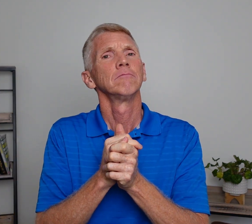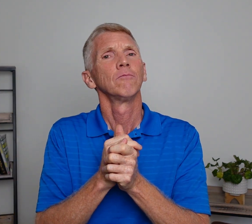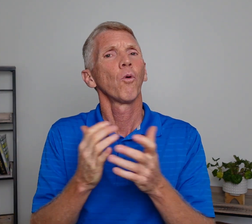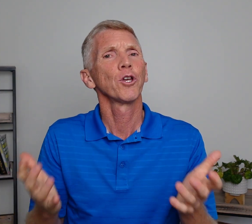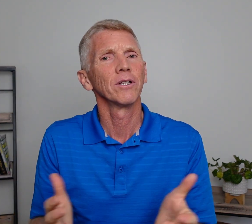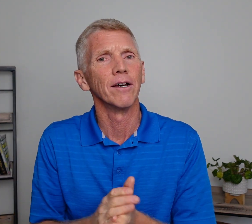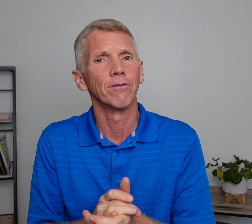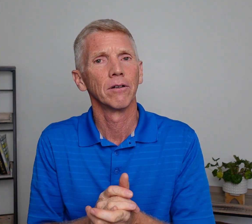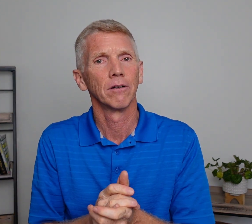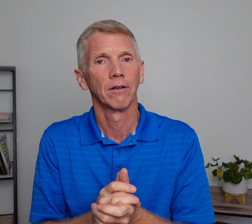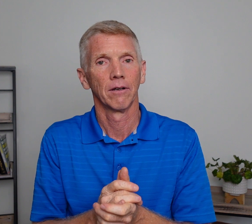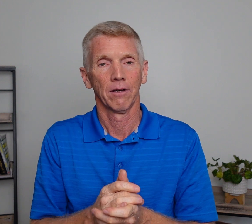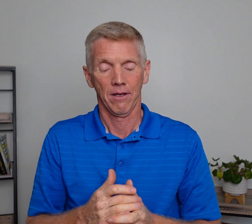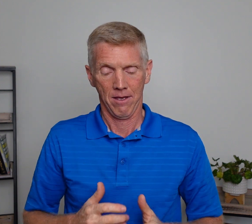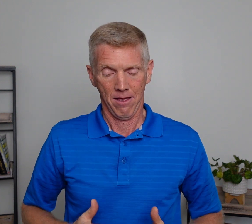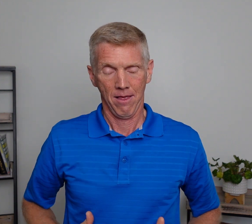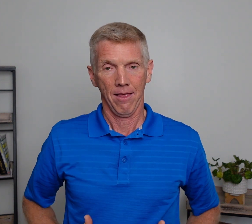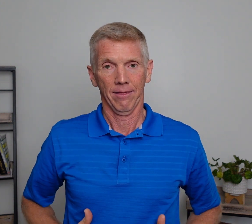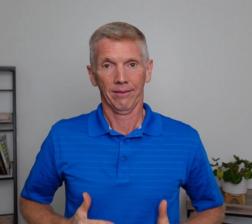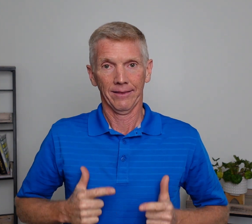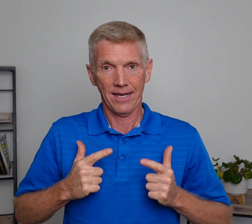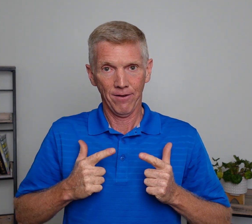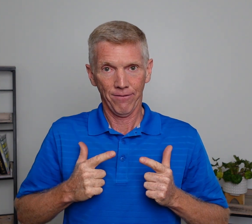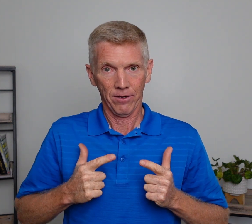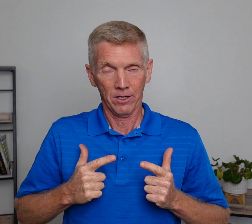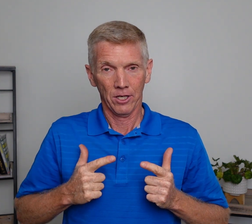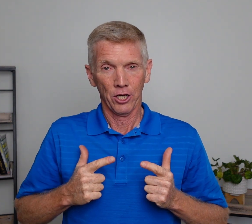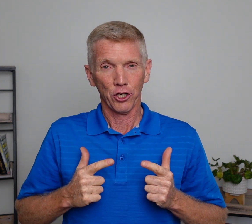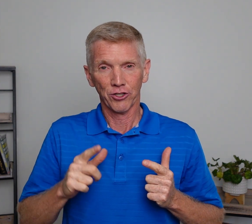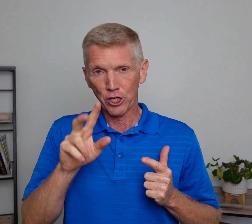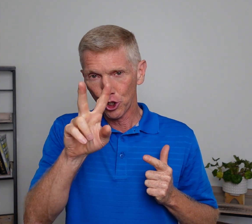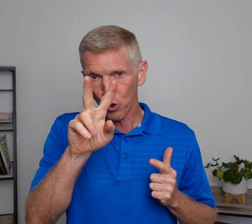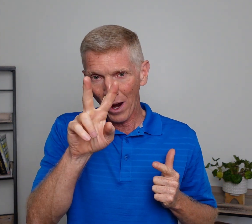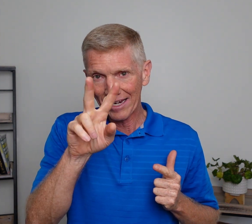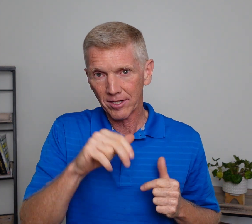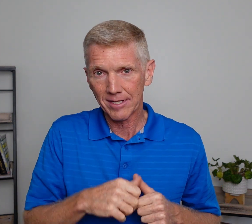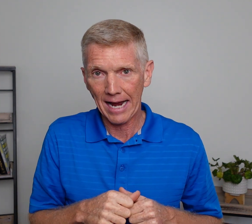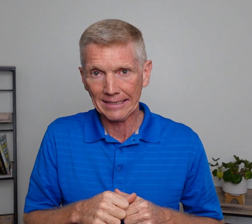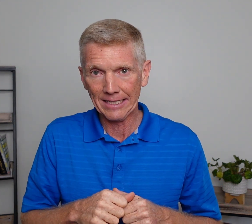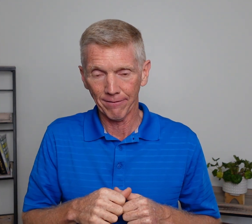where do you live? Live. You'll see two ways to sign live.